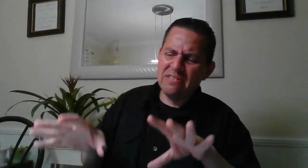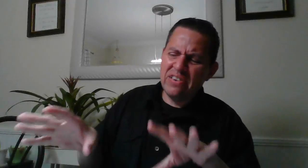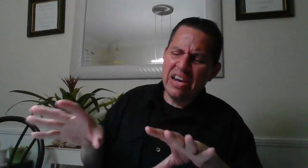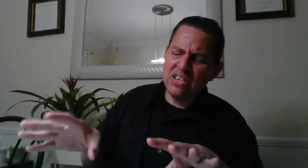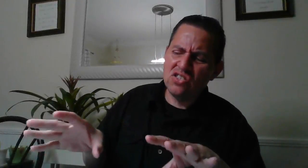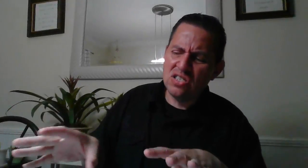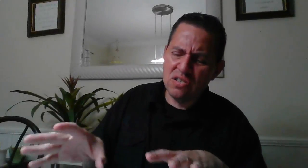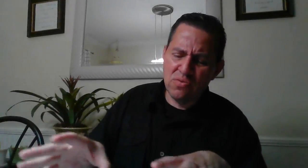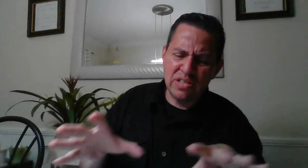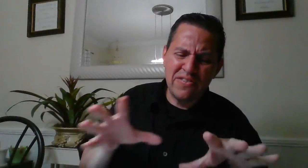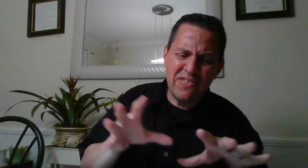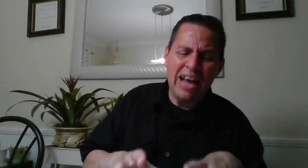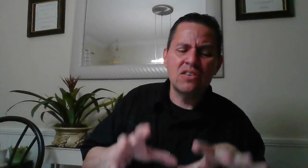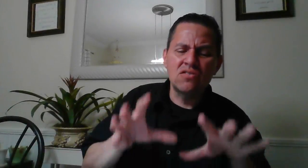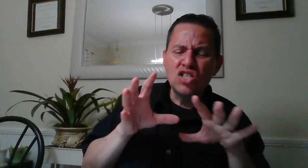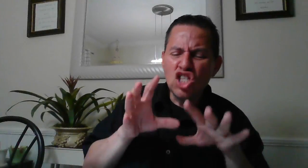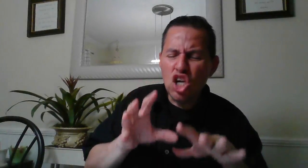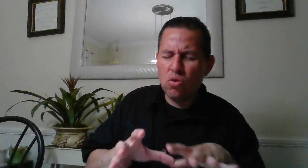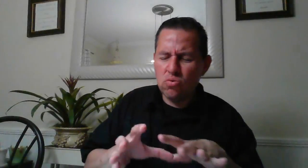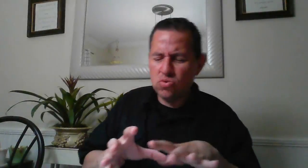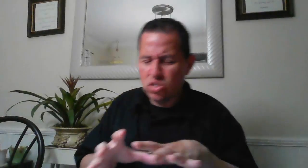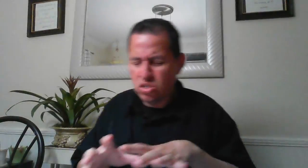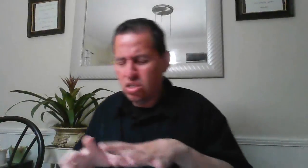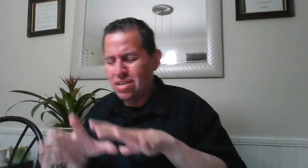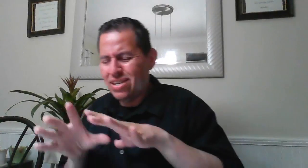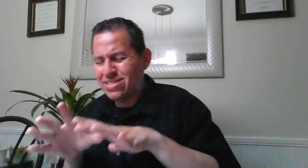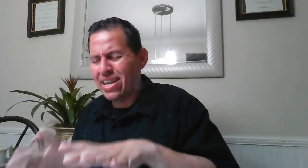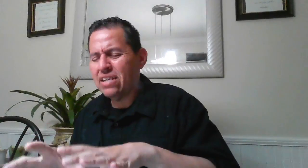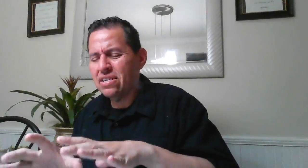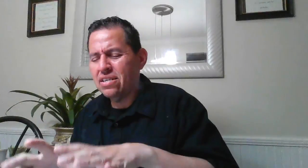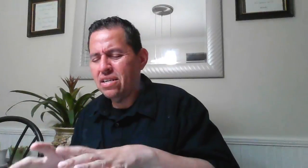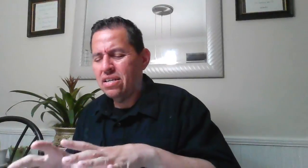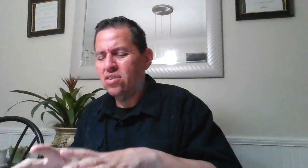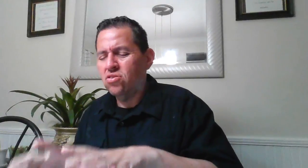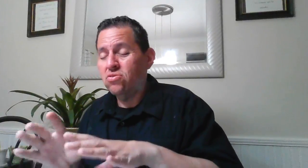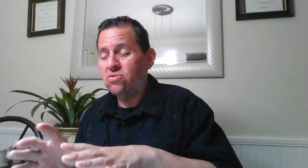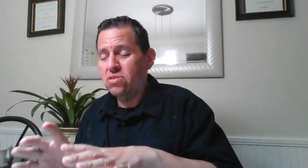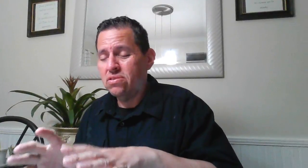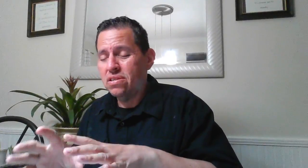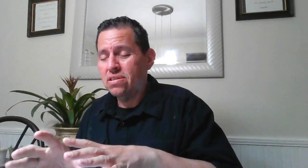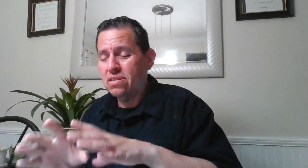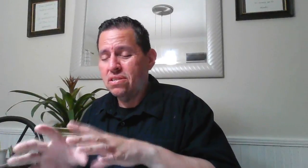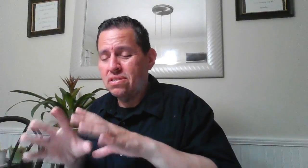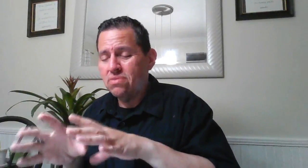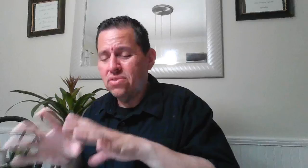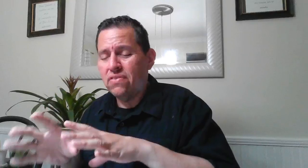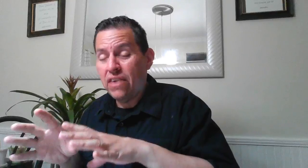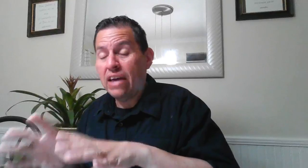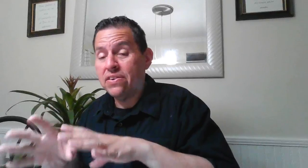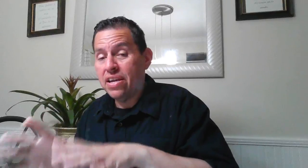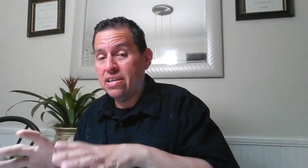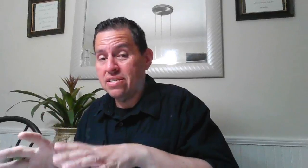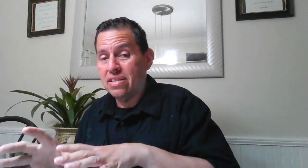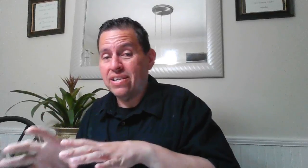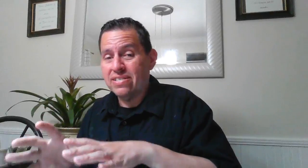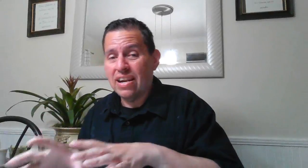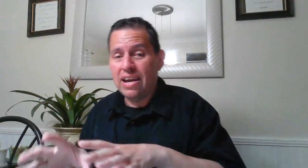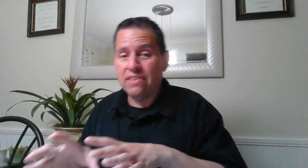relationship where the falcon knows exactly who who the father is in his life